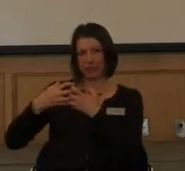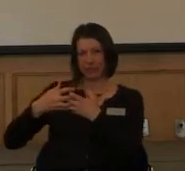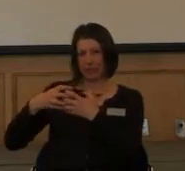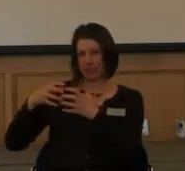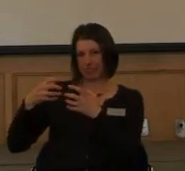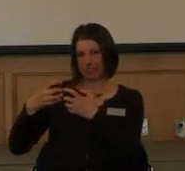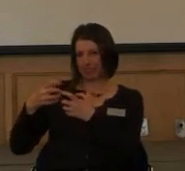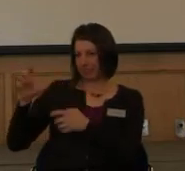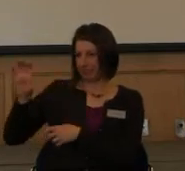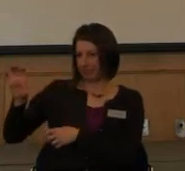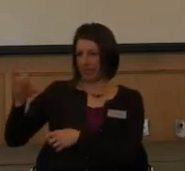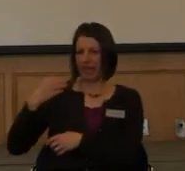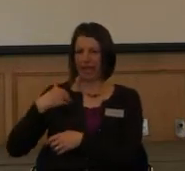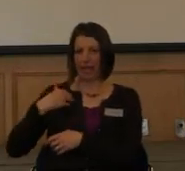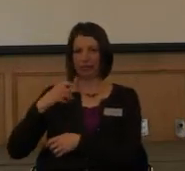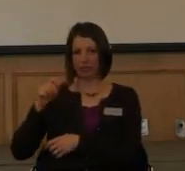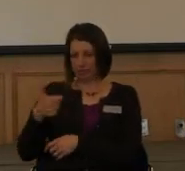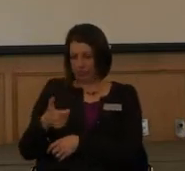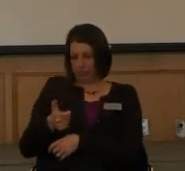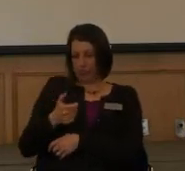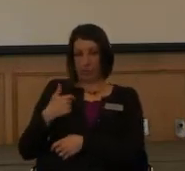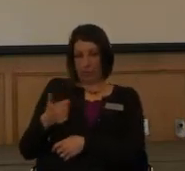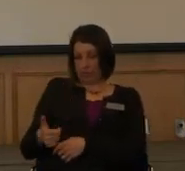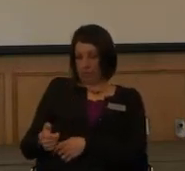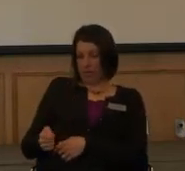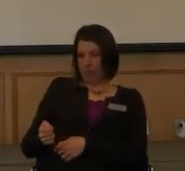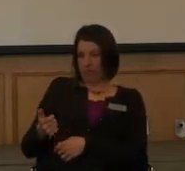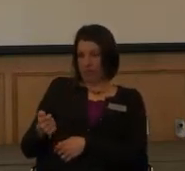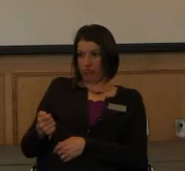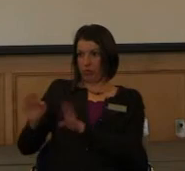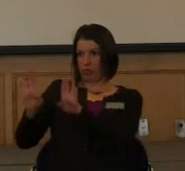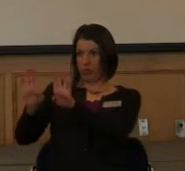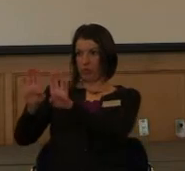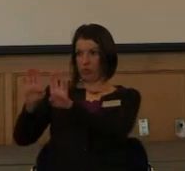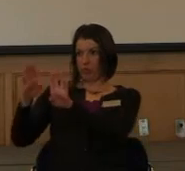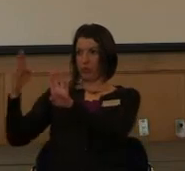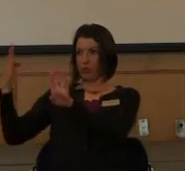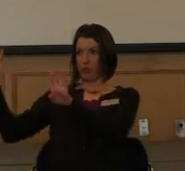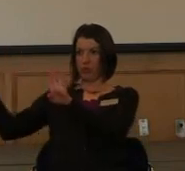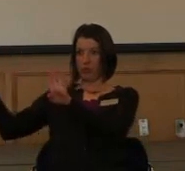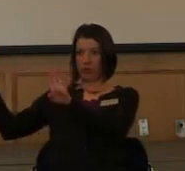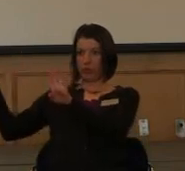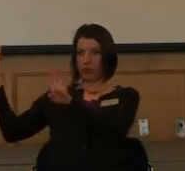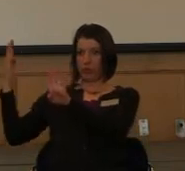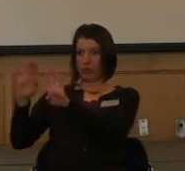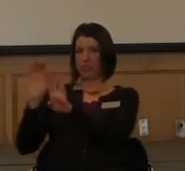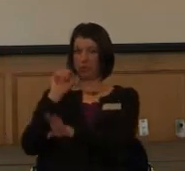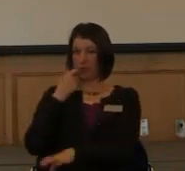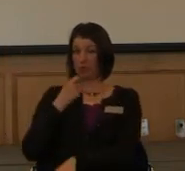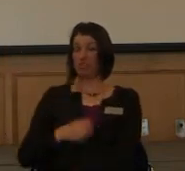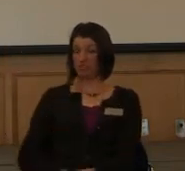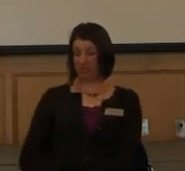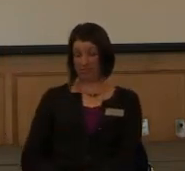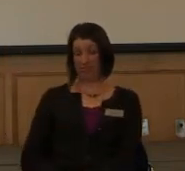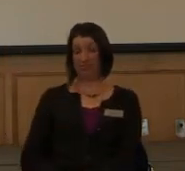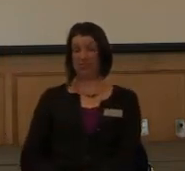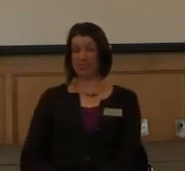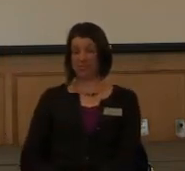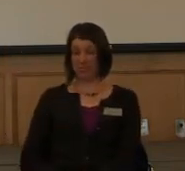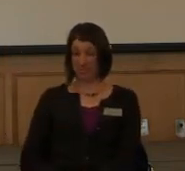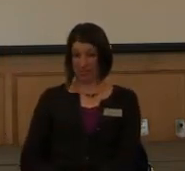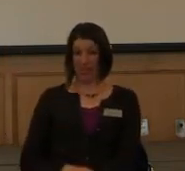garage door opener thing. Push the button, boom, door pops open. It is